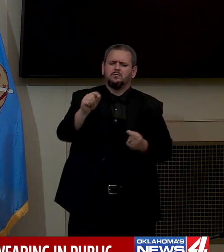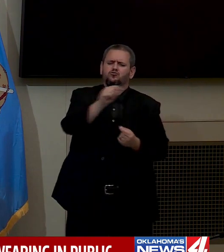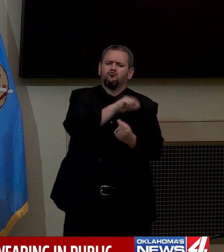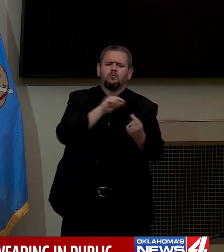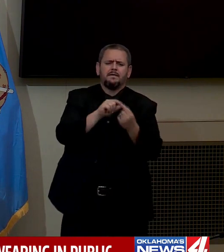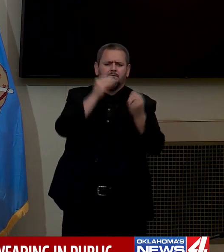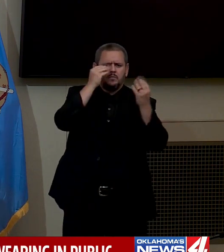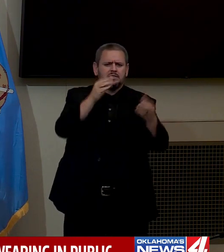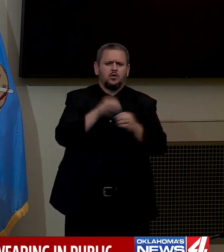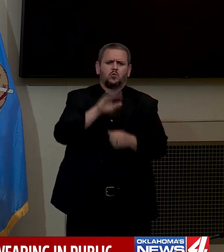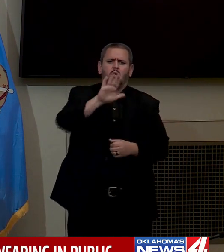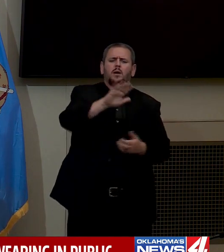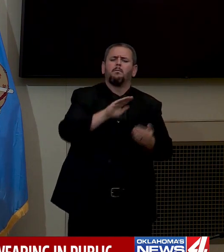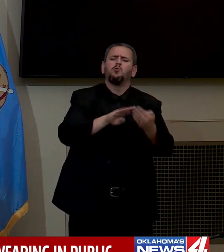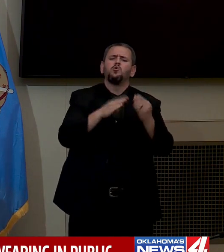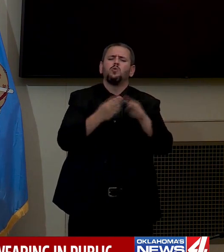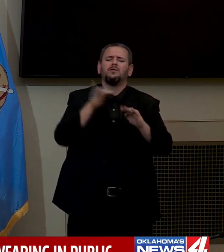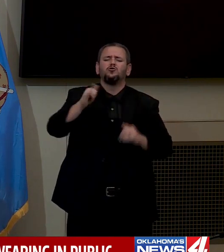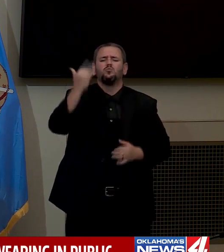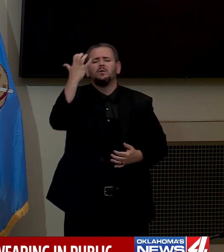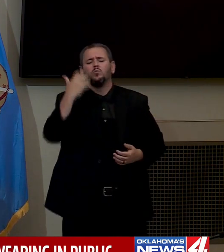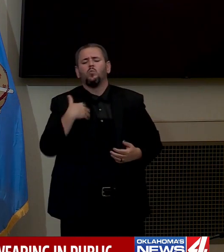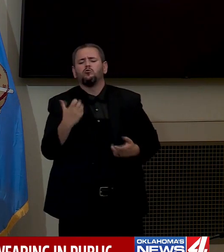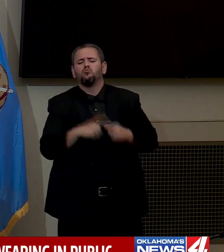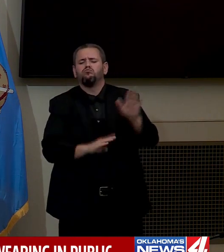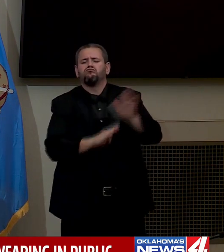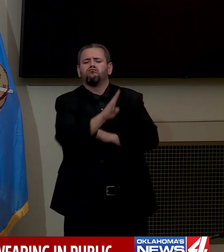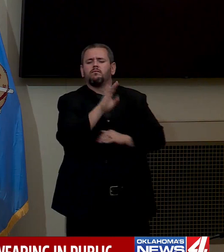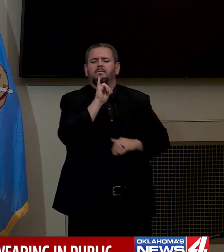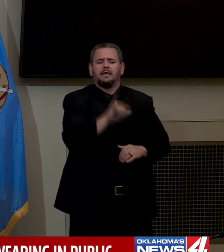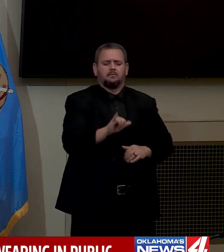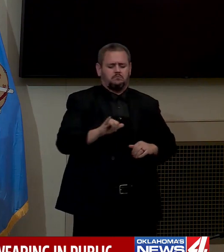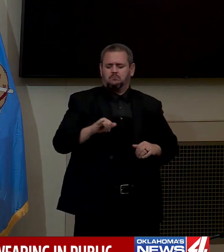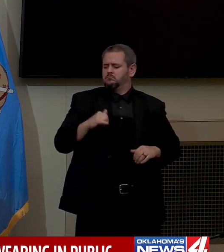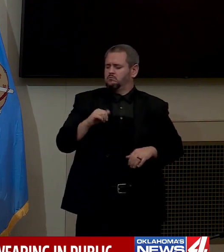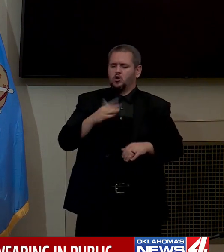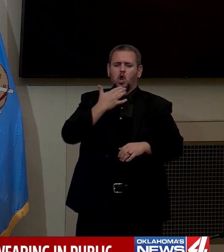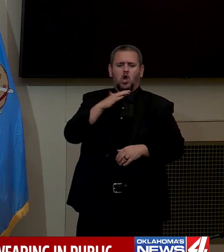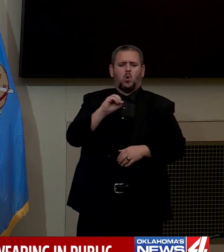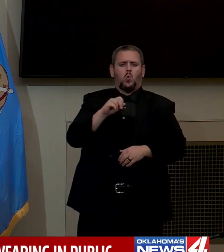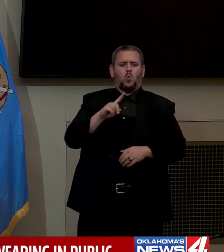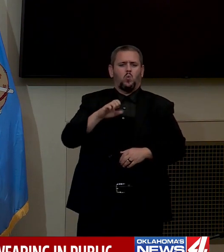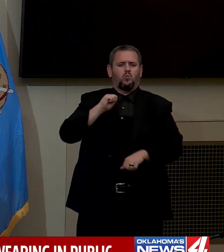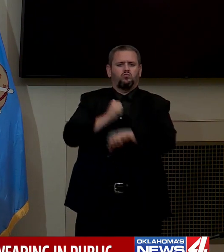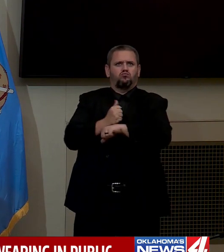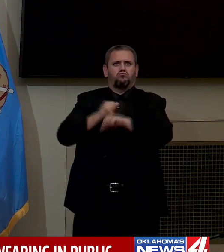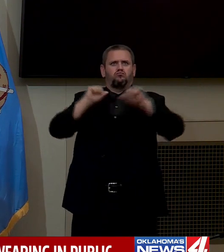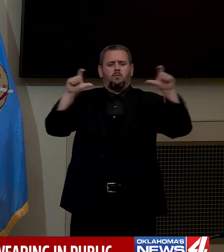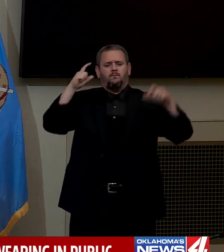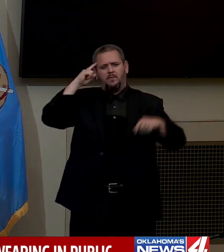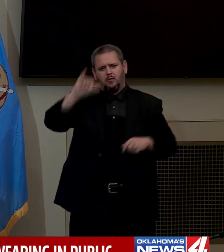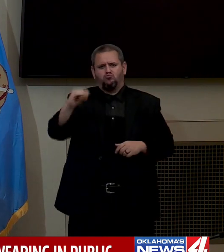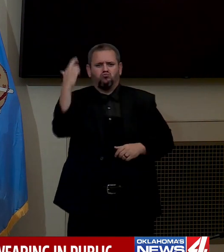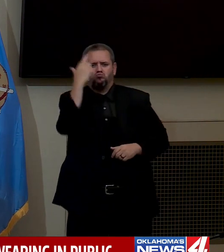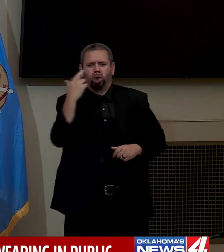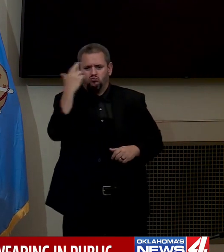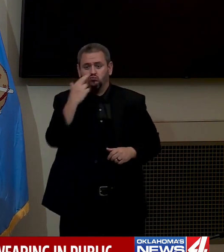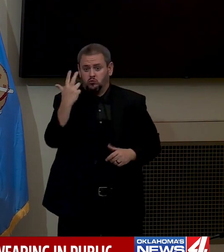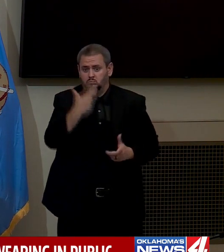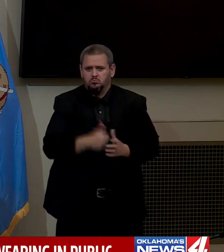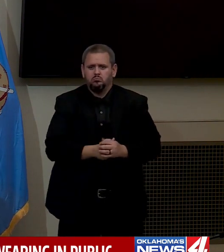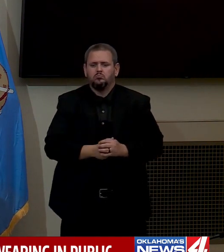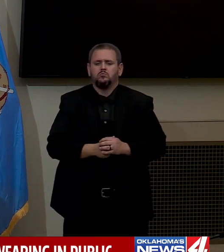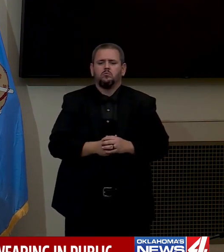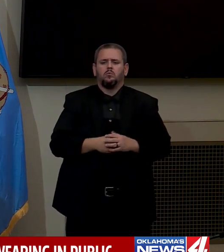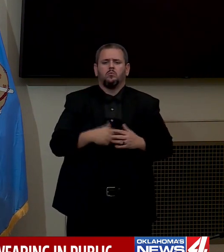encourages them to be personally responsible for their actions, knowing their behaviors can help keep their